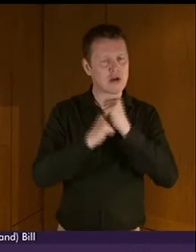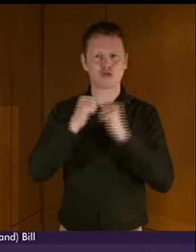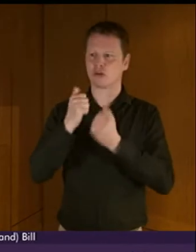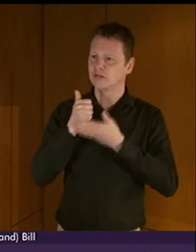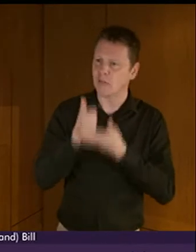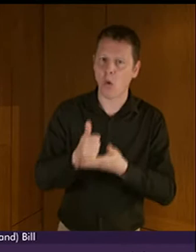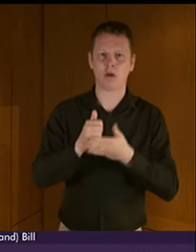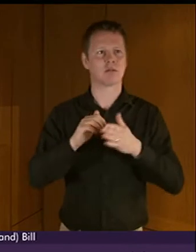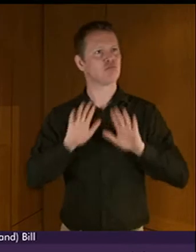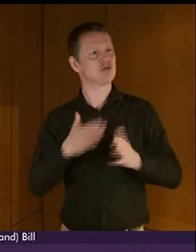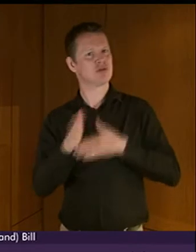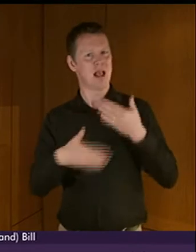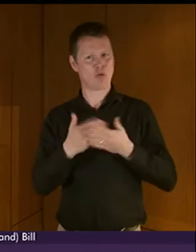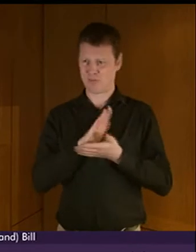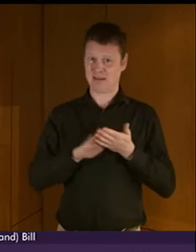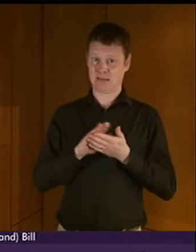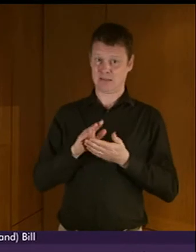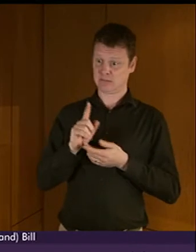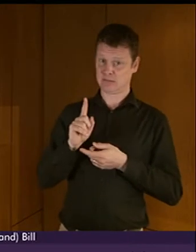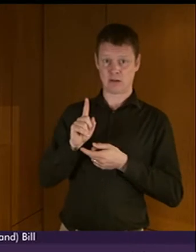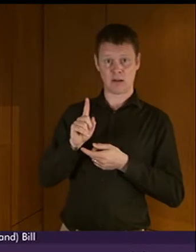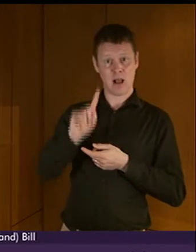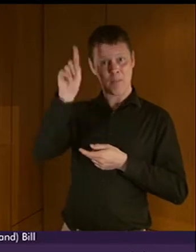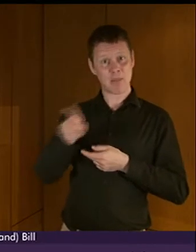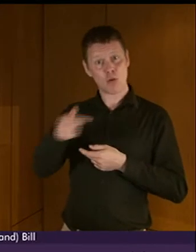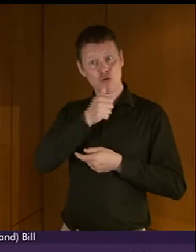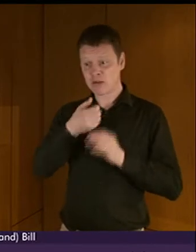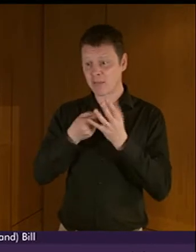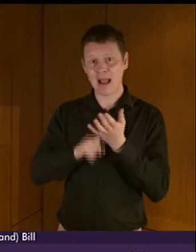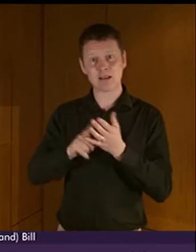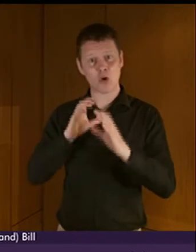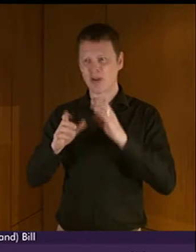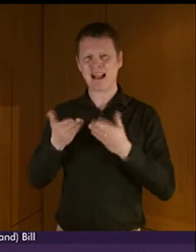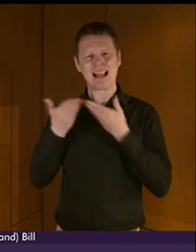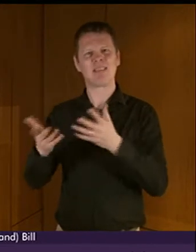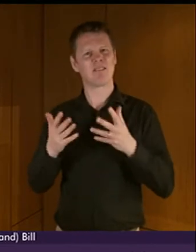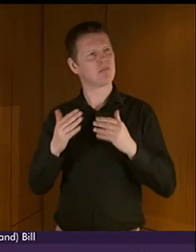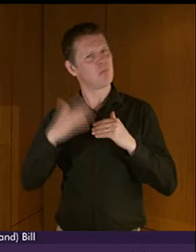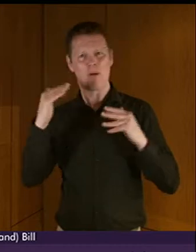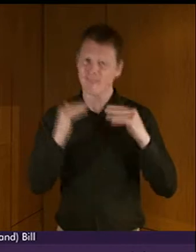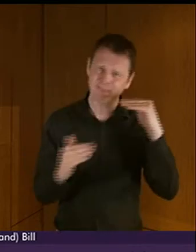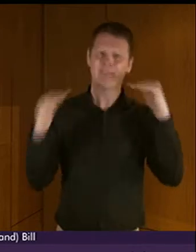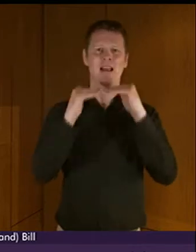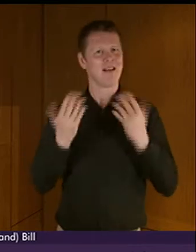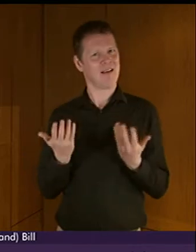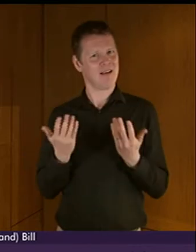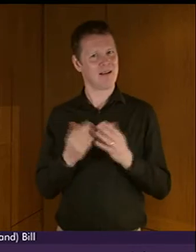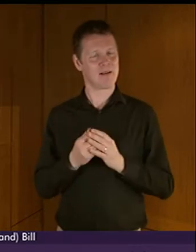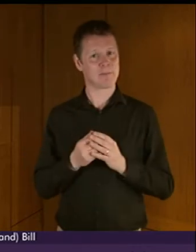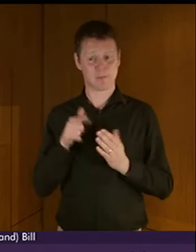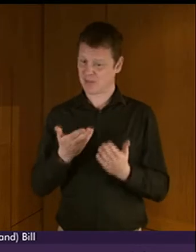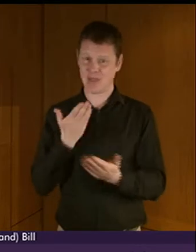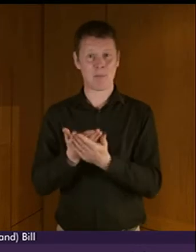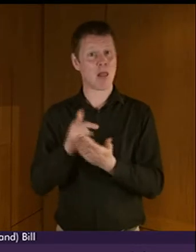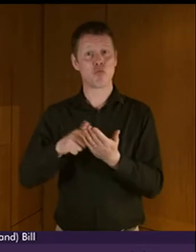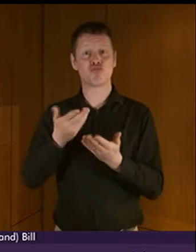delivers a fairer deal for the people who use BSL to communicate. The proposals contained within this bill are right in